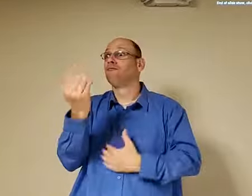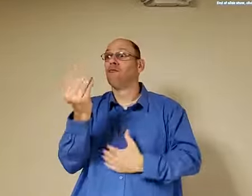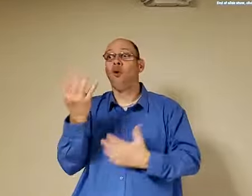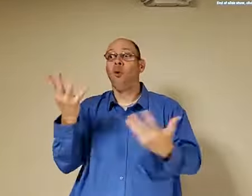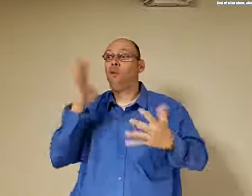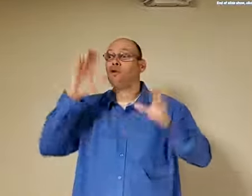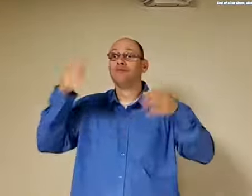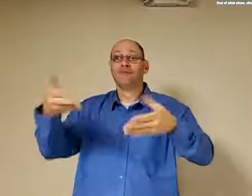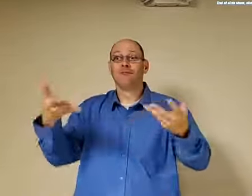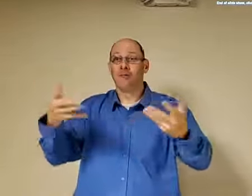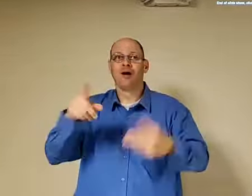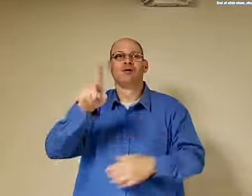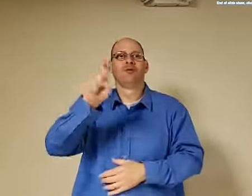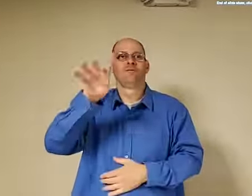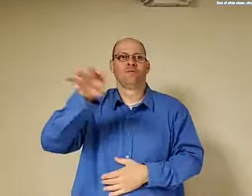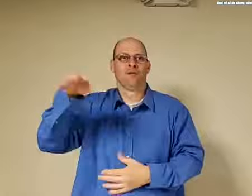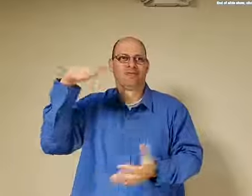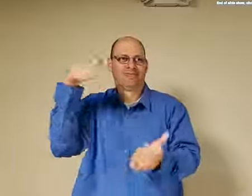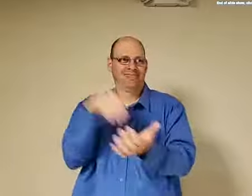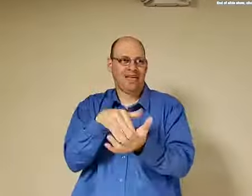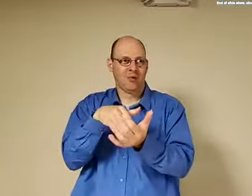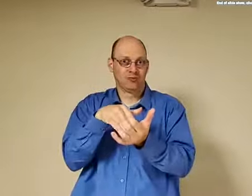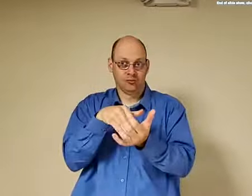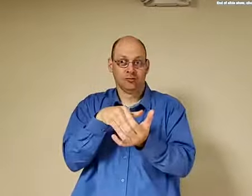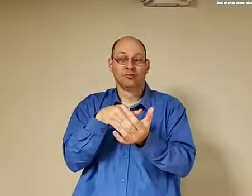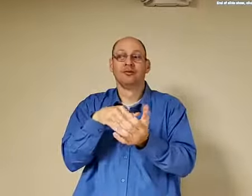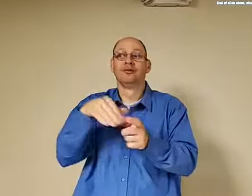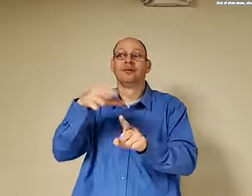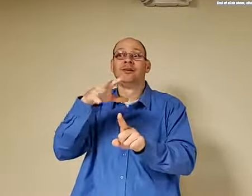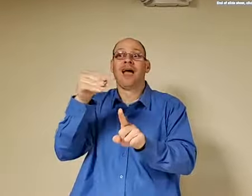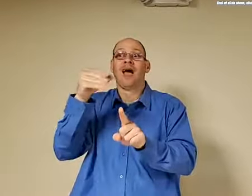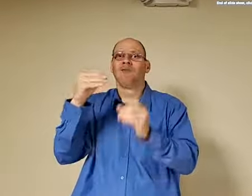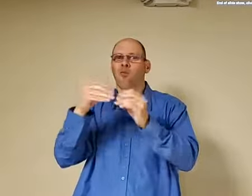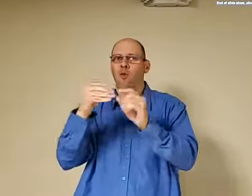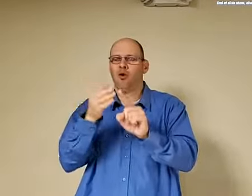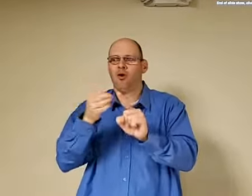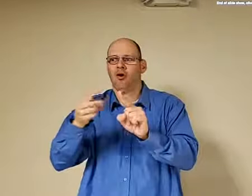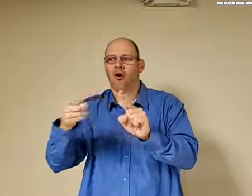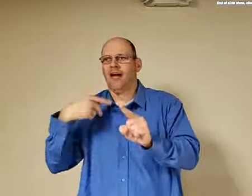now moving on towards chapter 14 it's gonna talk about the 144,000